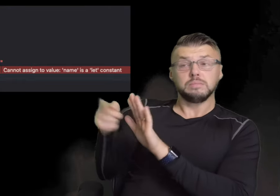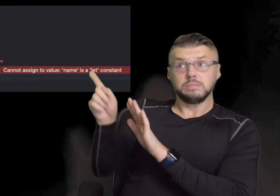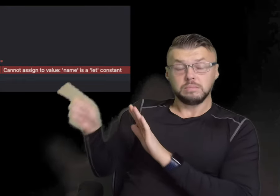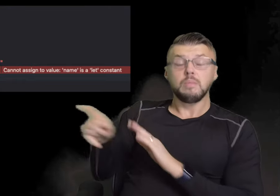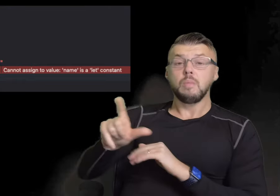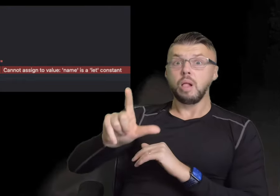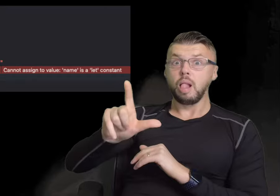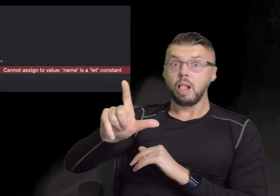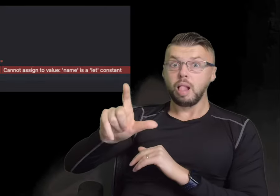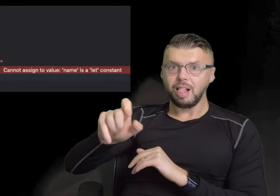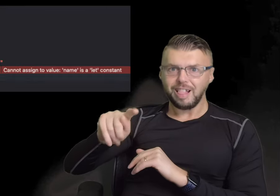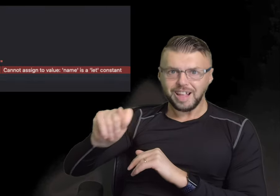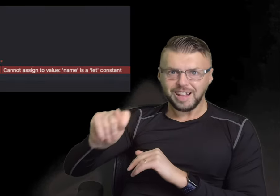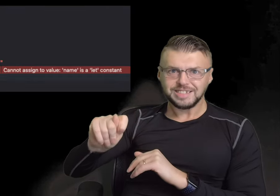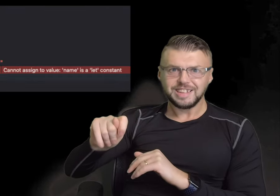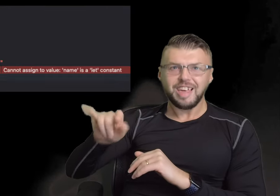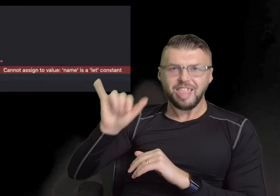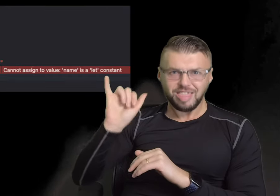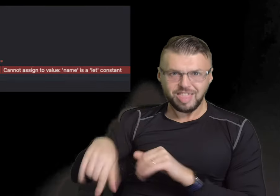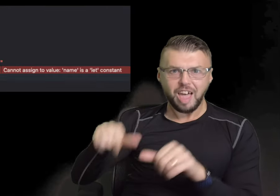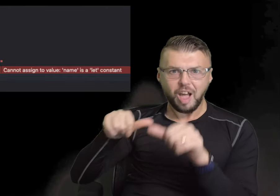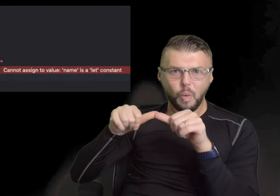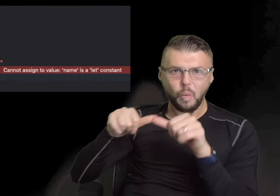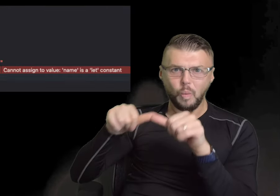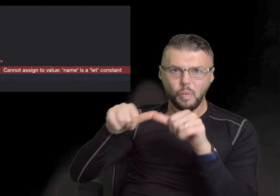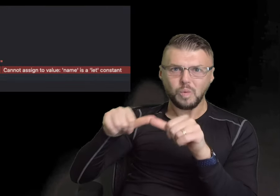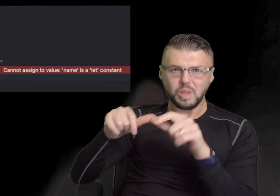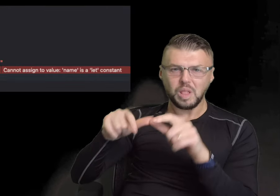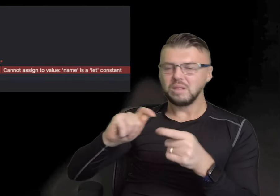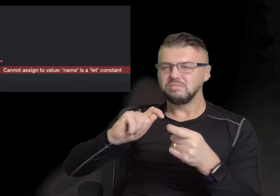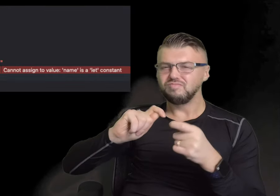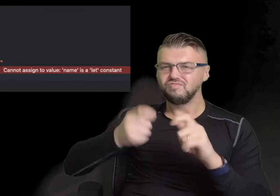We also have a let, we also have a constant name.